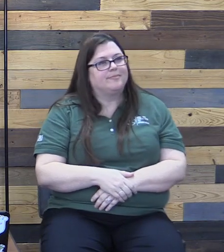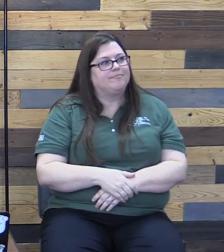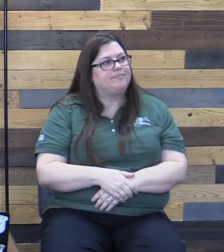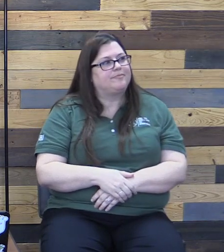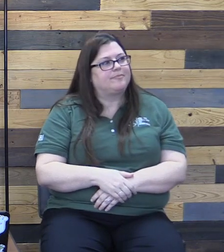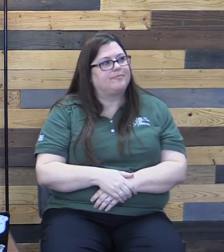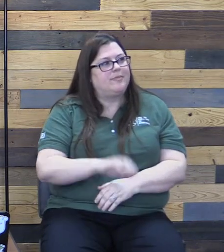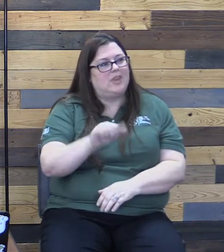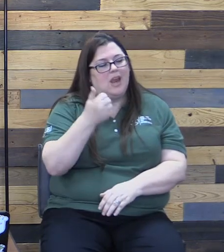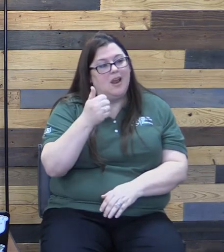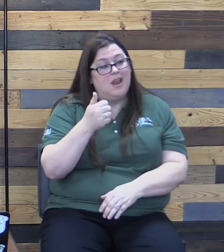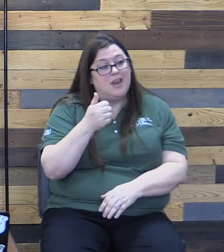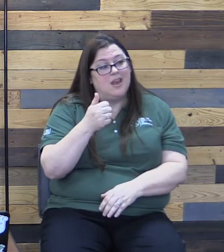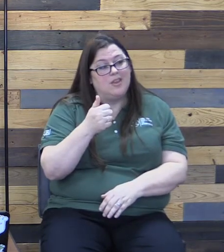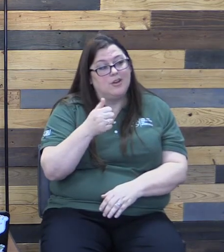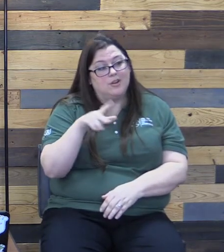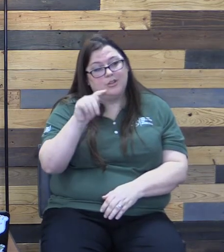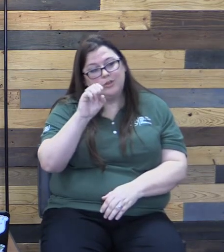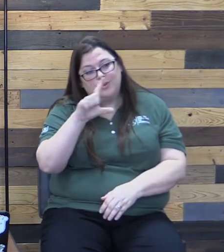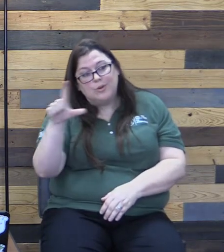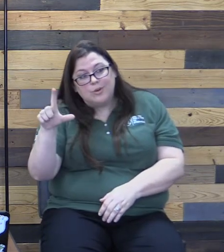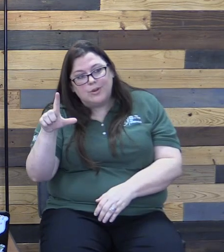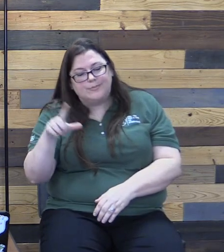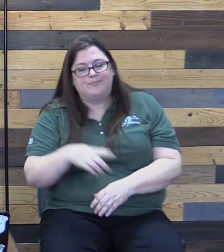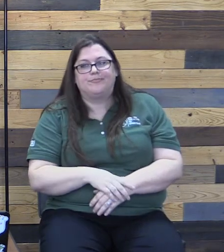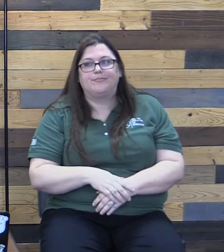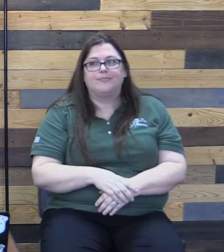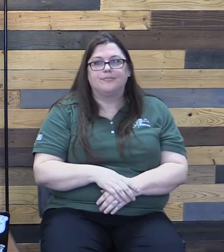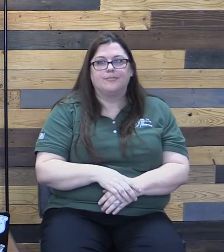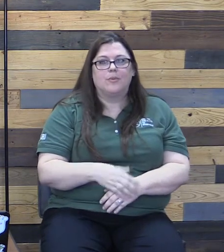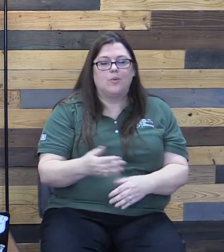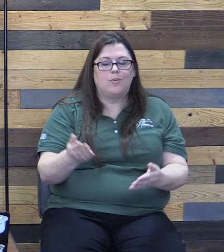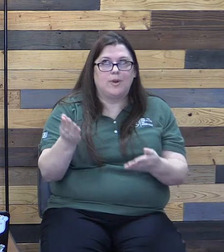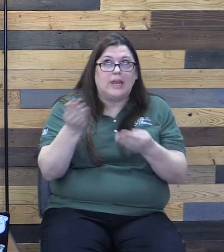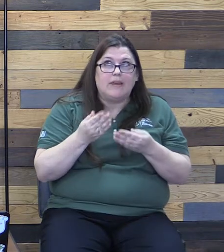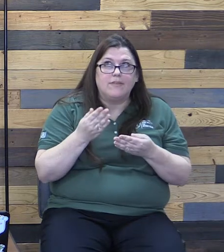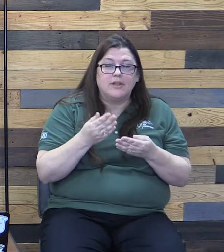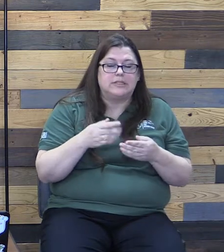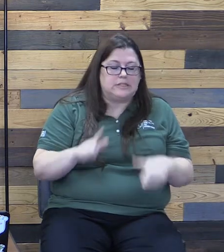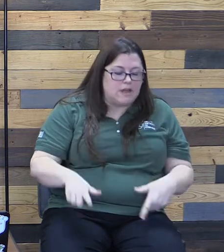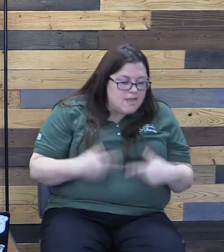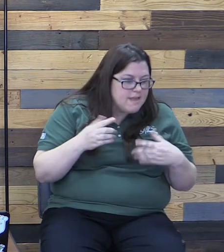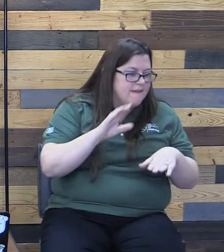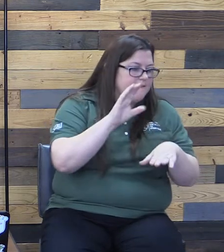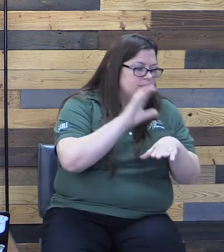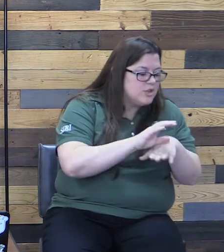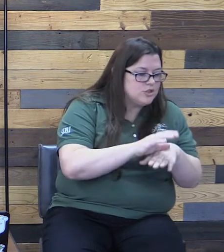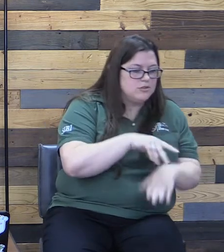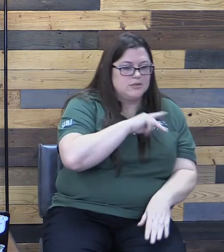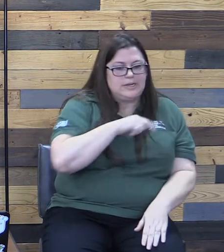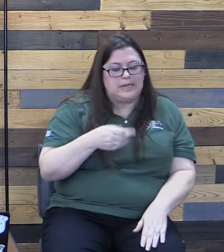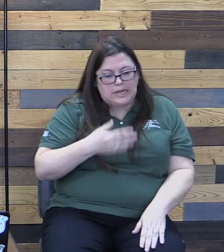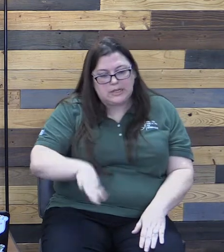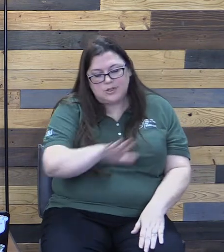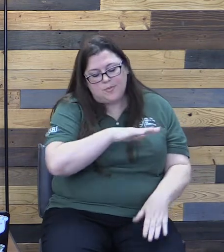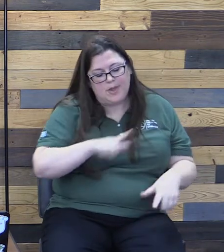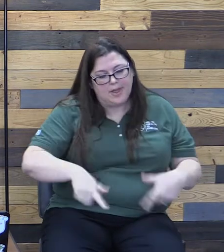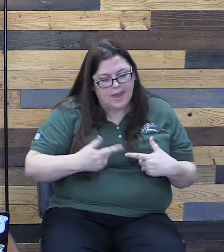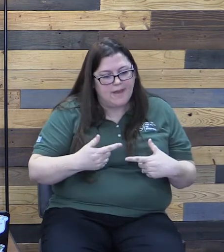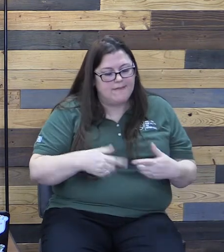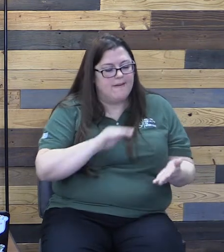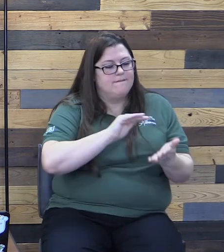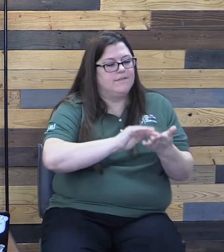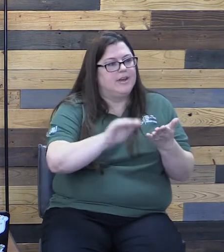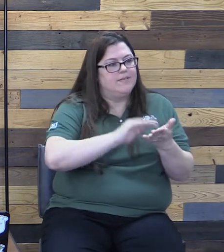Another equipment that we're given to be able to live this church life, this kingdom life, is forgiveness and